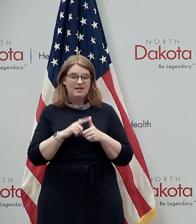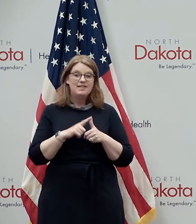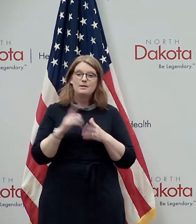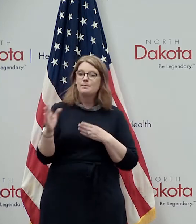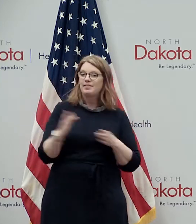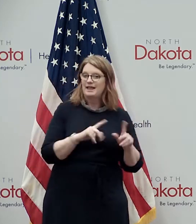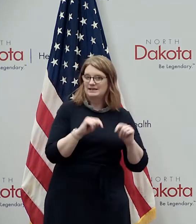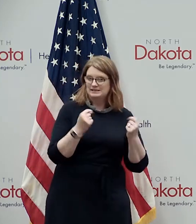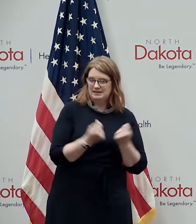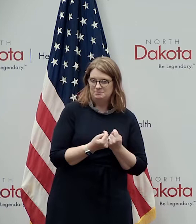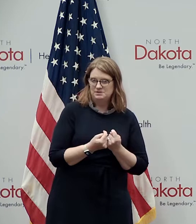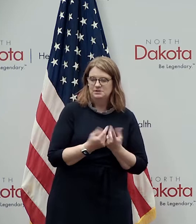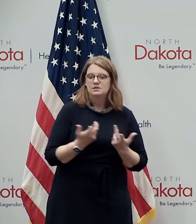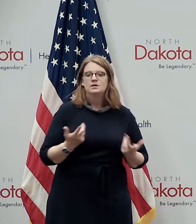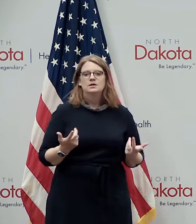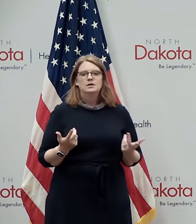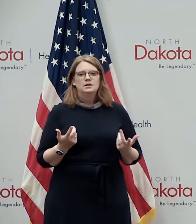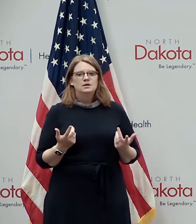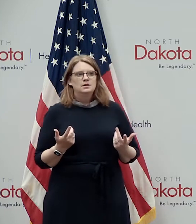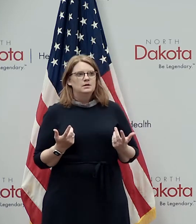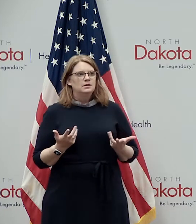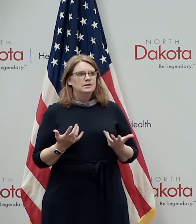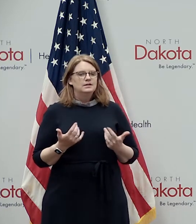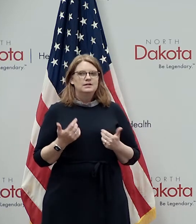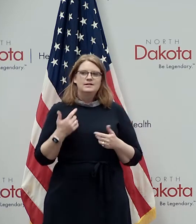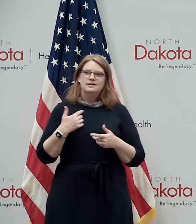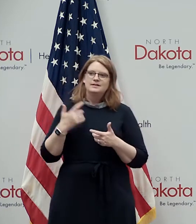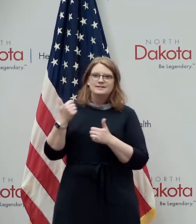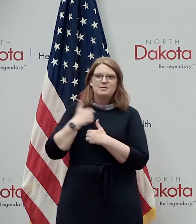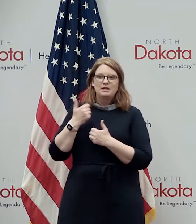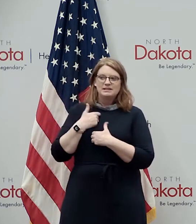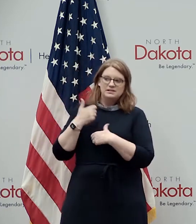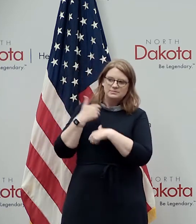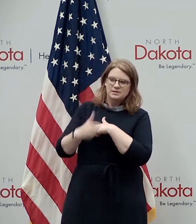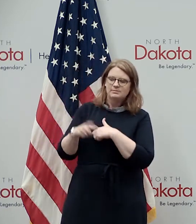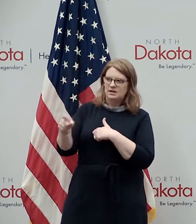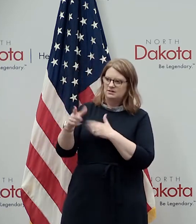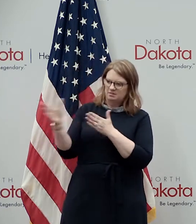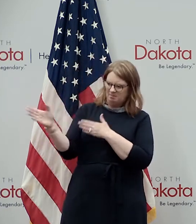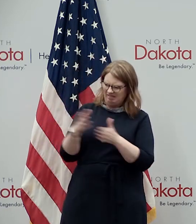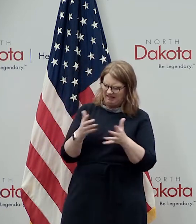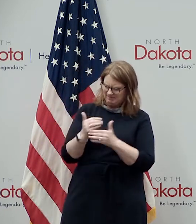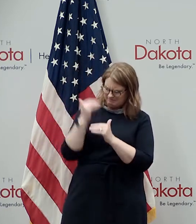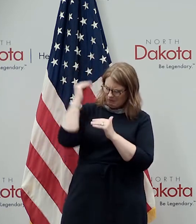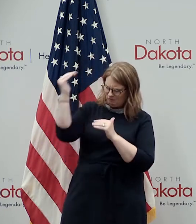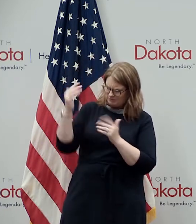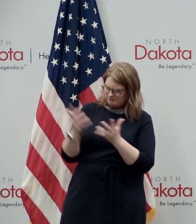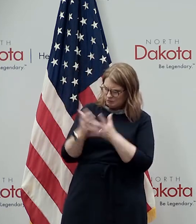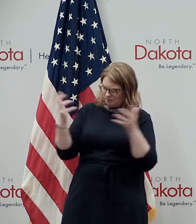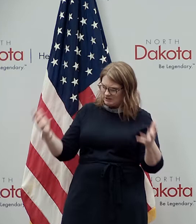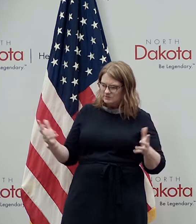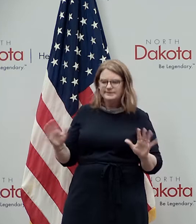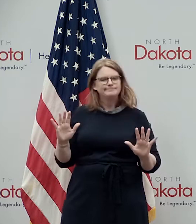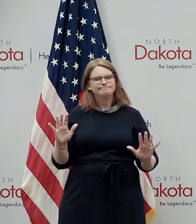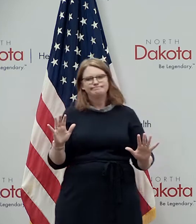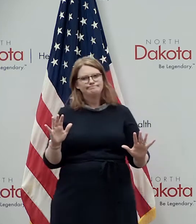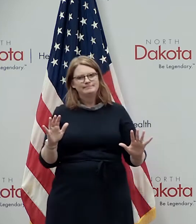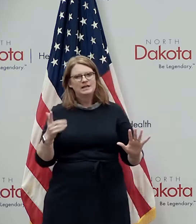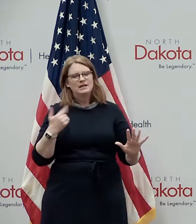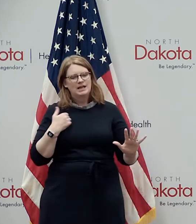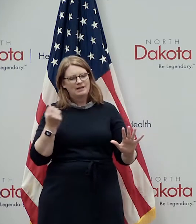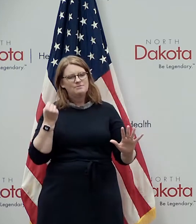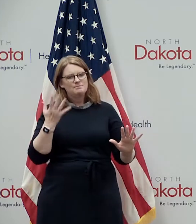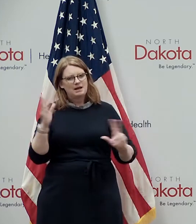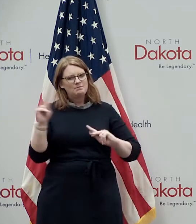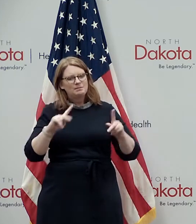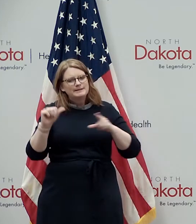the military is accused of over planning sometimes but we have a lot of folks uh that have a lot of training